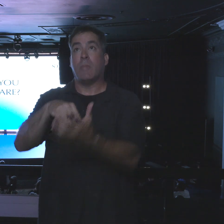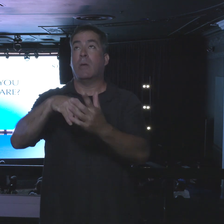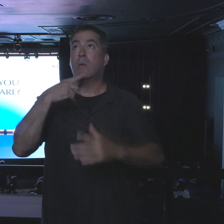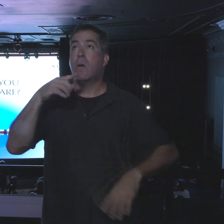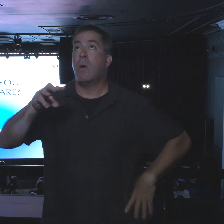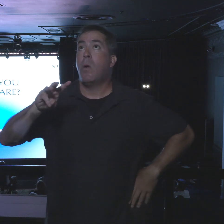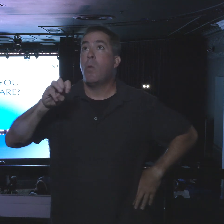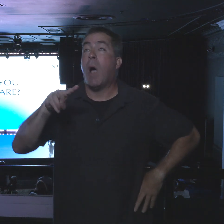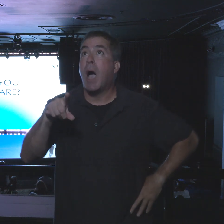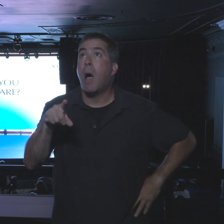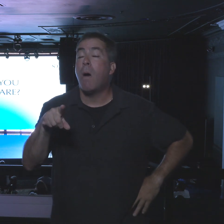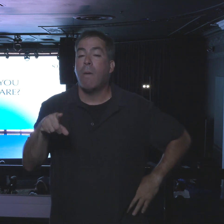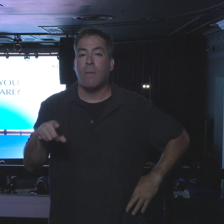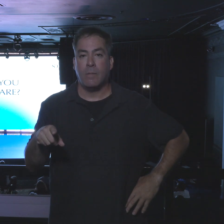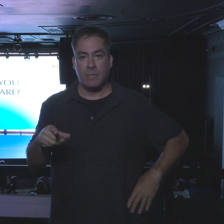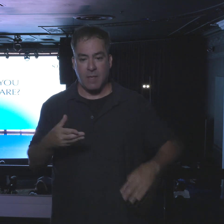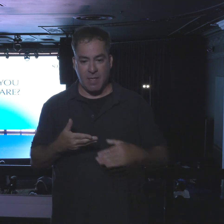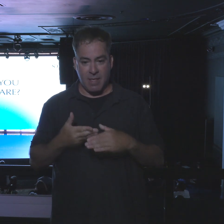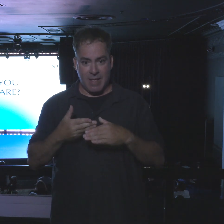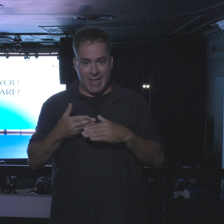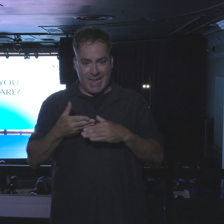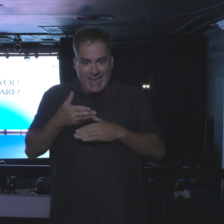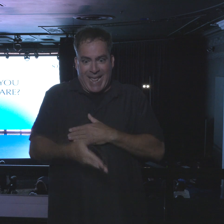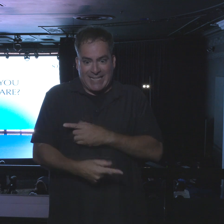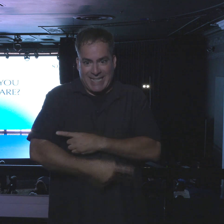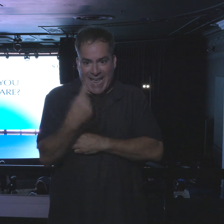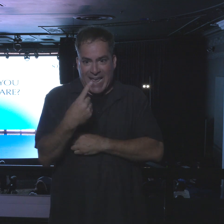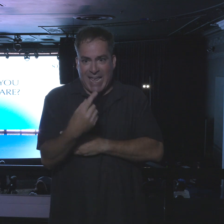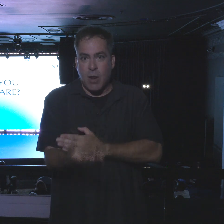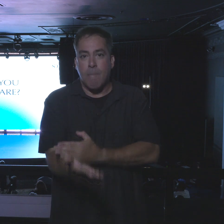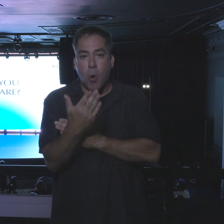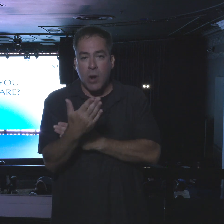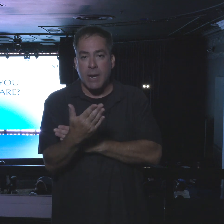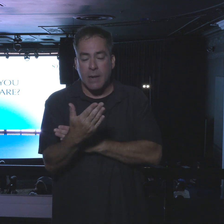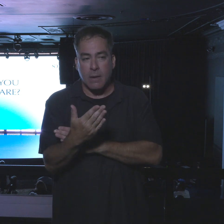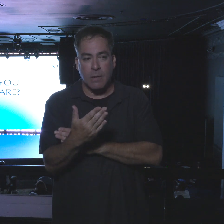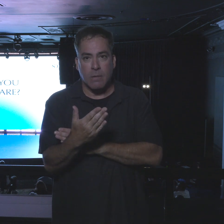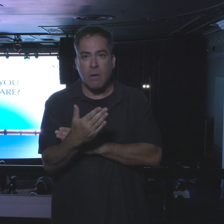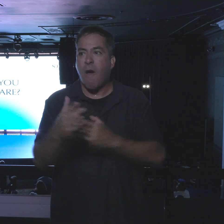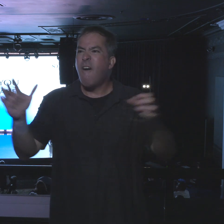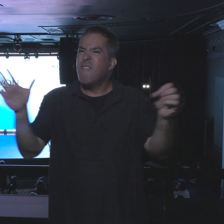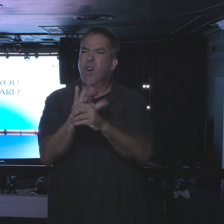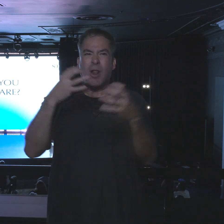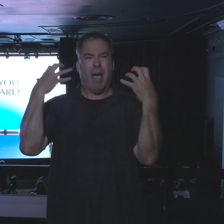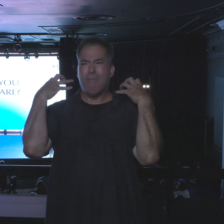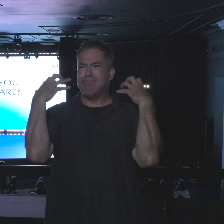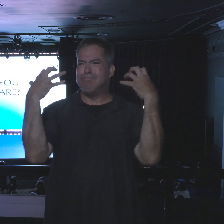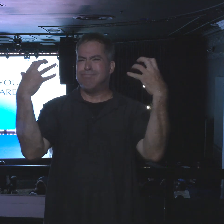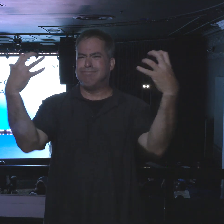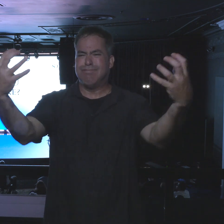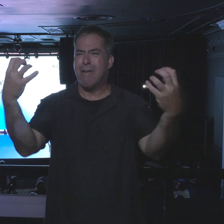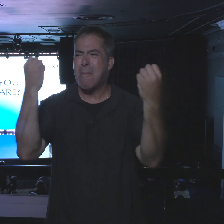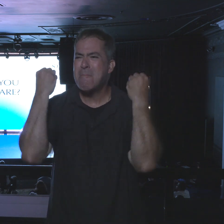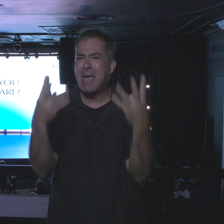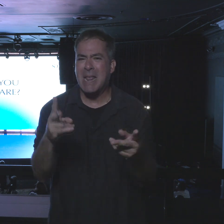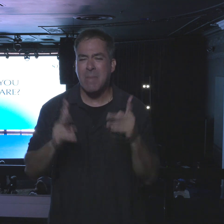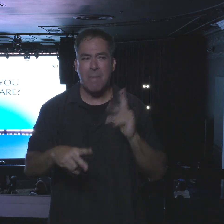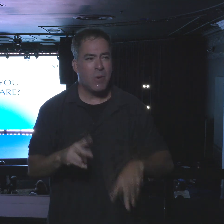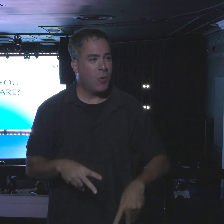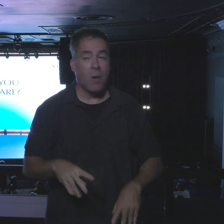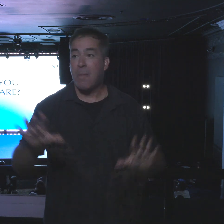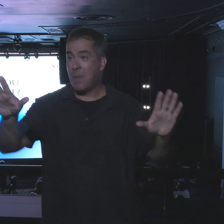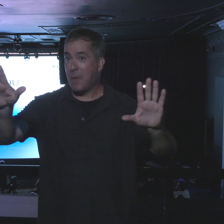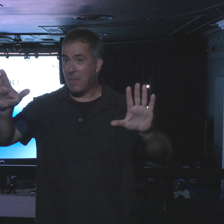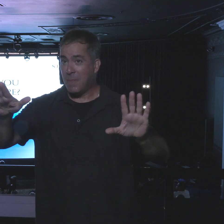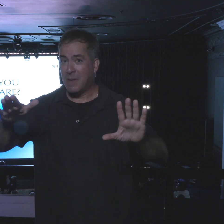wow. The next morning, full house, packed, wait, it gets better.